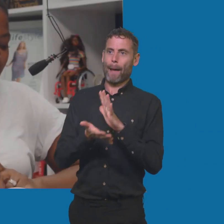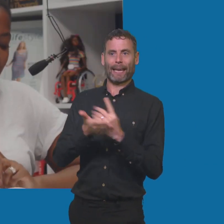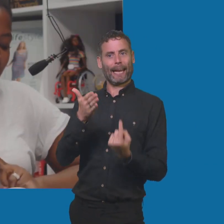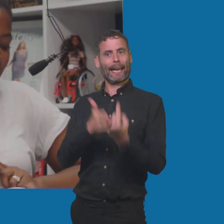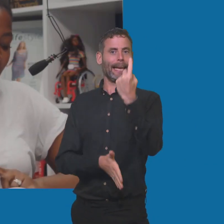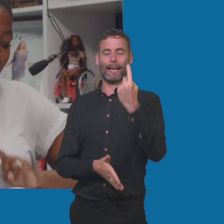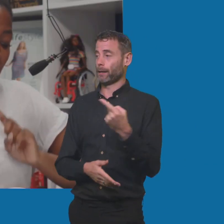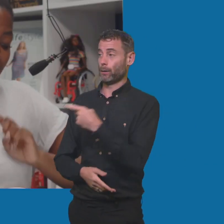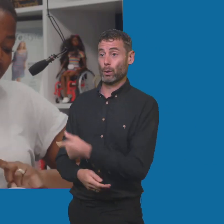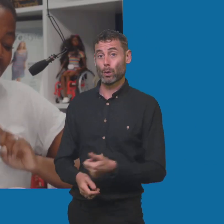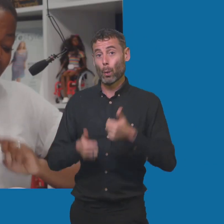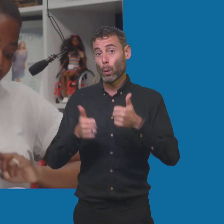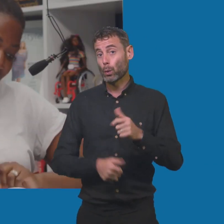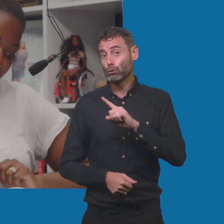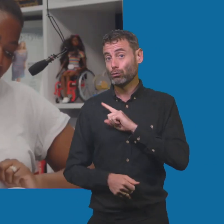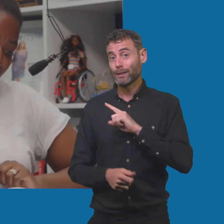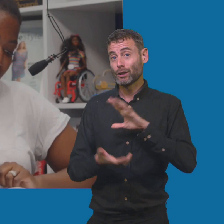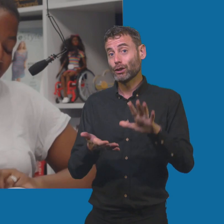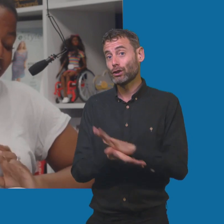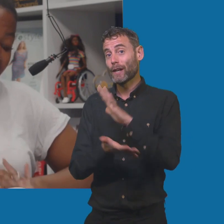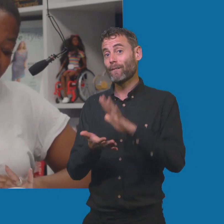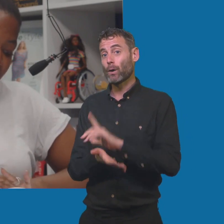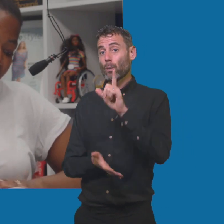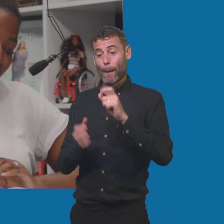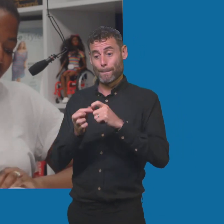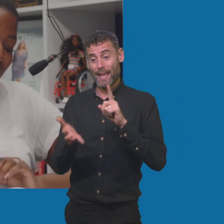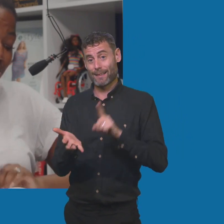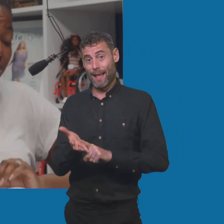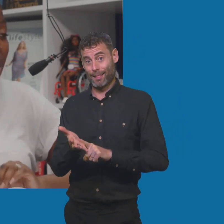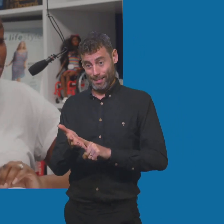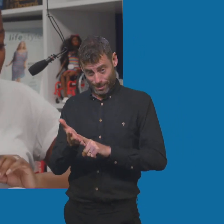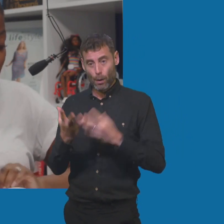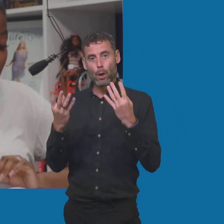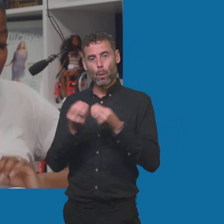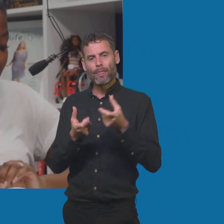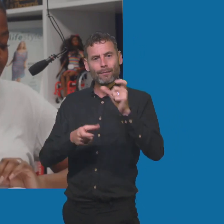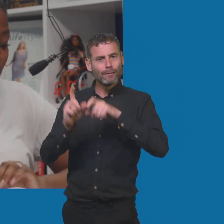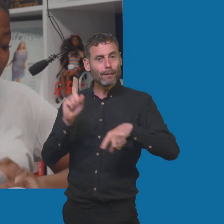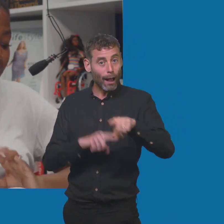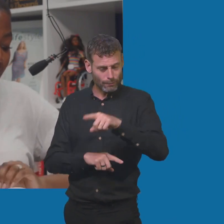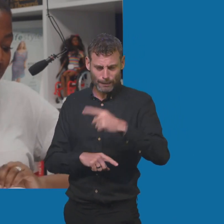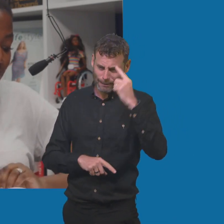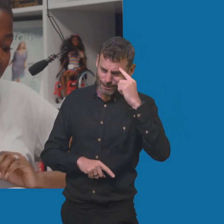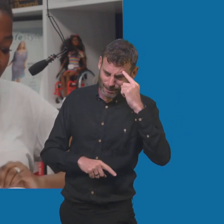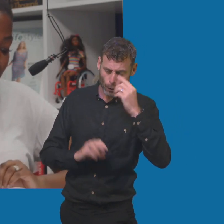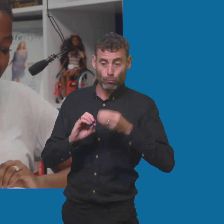is that British sign language users and scientists have created 200 new signs for common environmental terms.